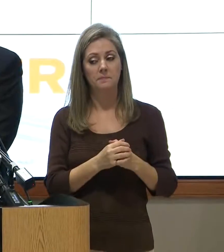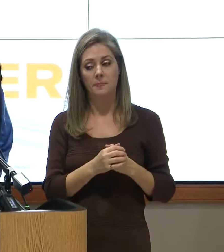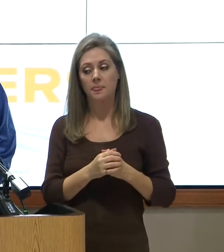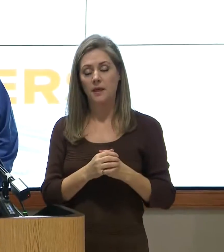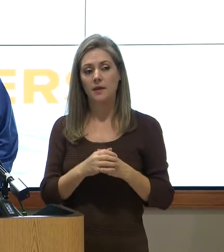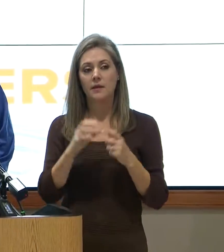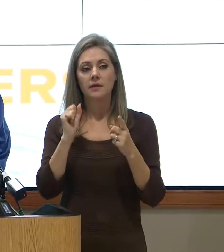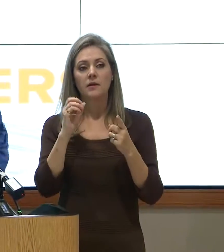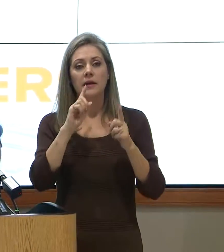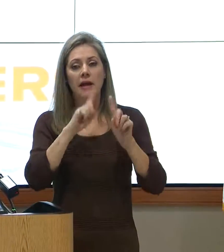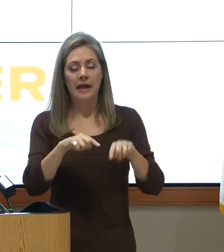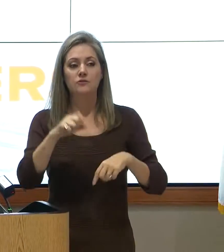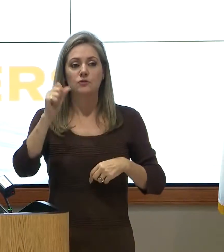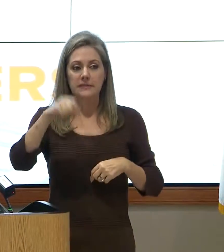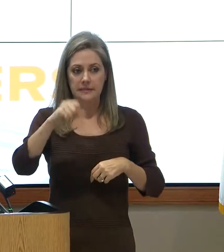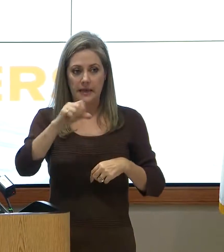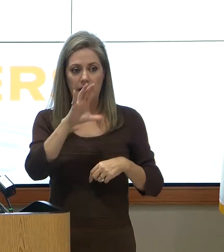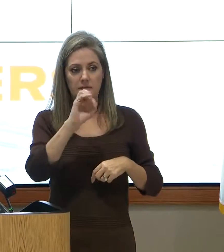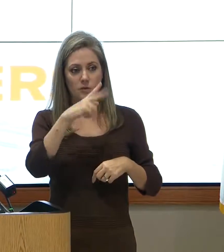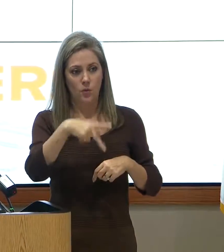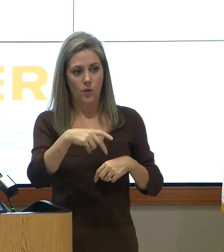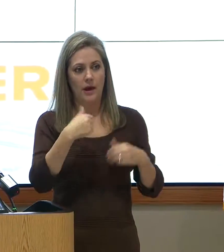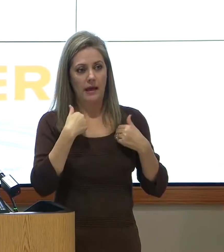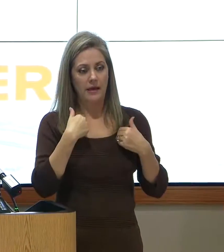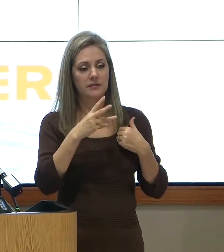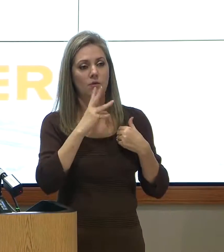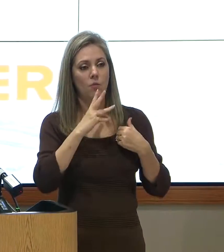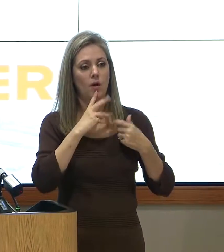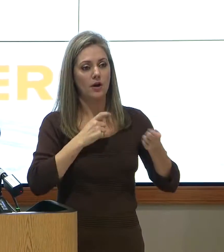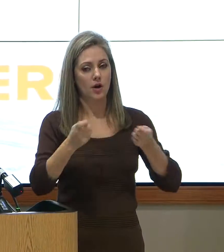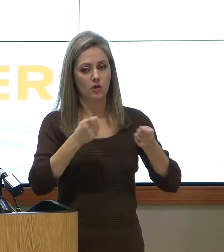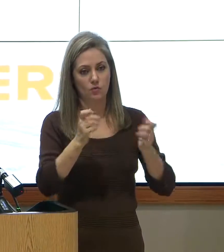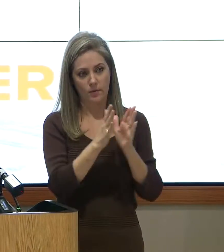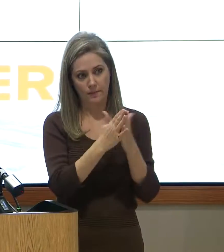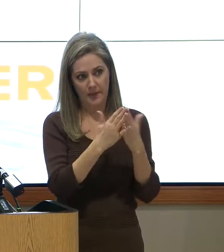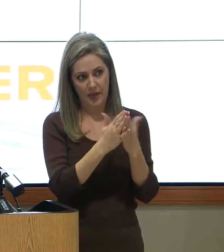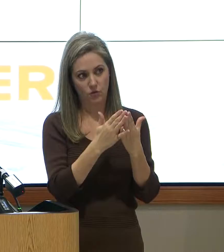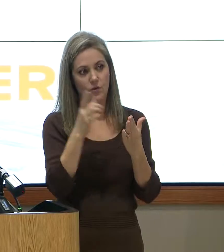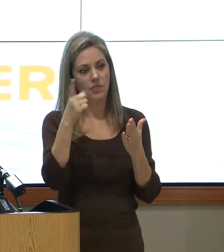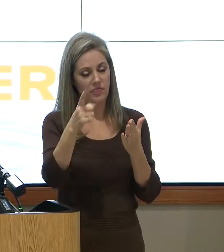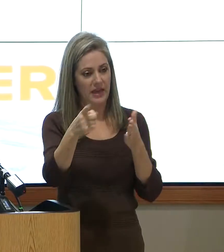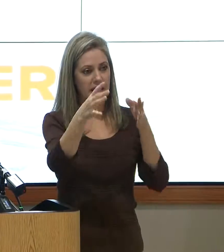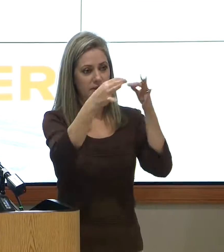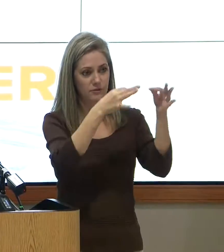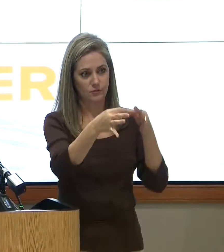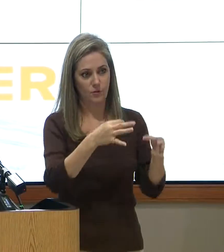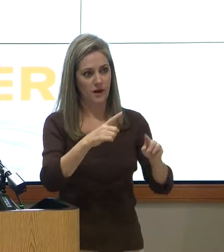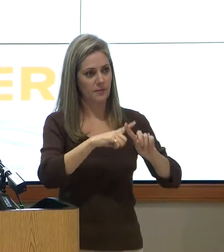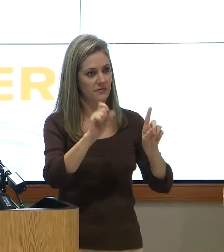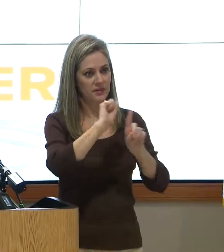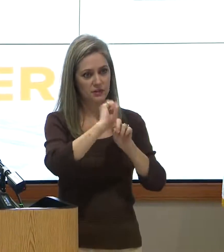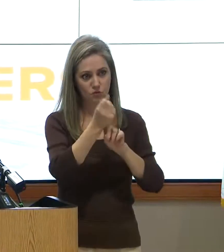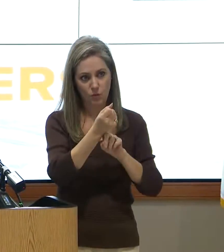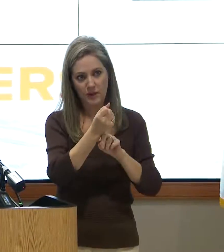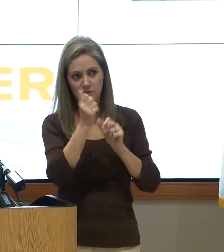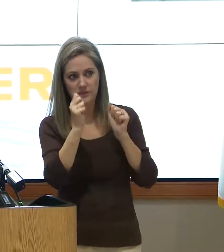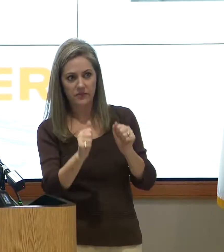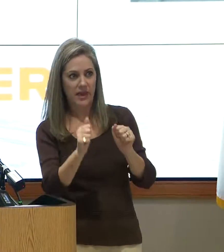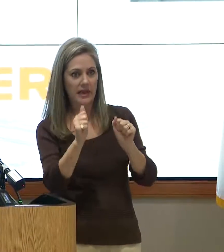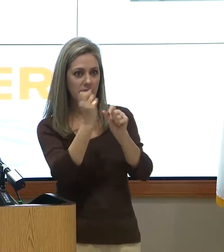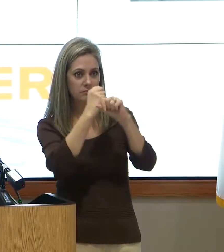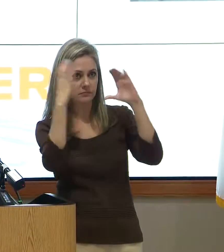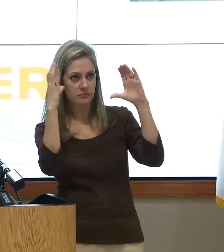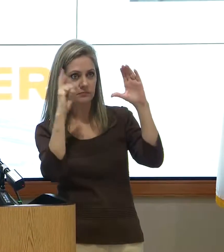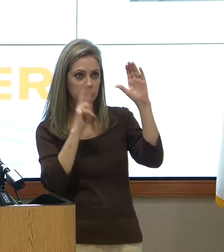So the answer is yes. I the Corps has what they call a water control manual, and they describe the various scenarios that they could potentially see as the